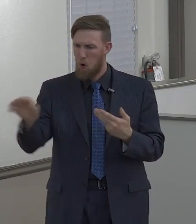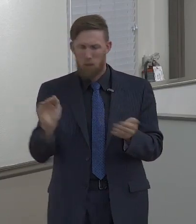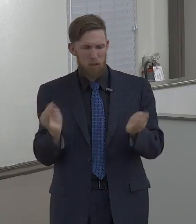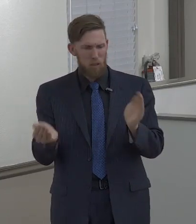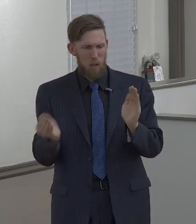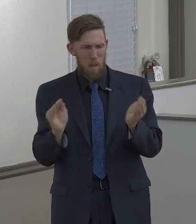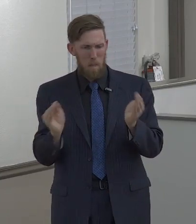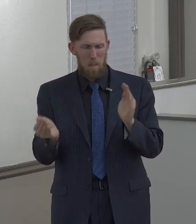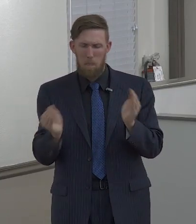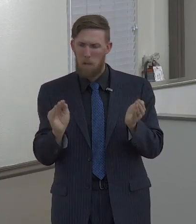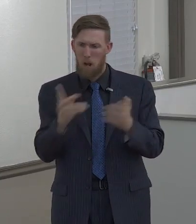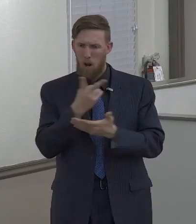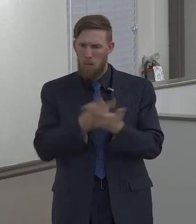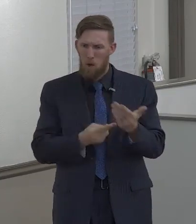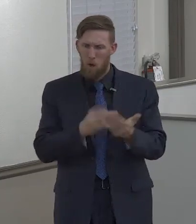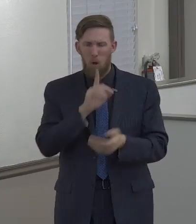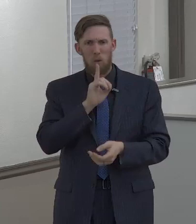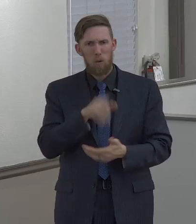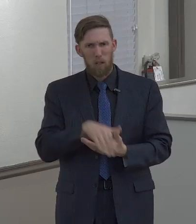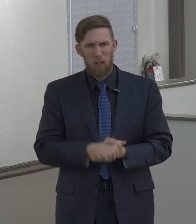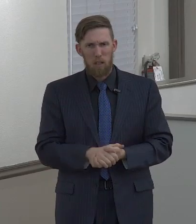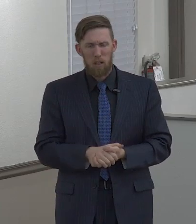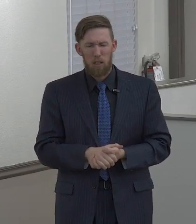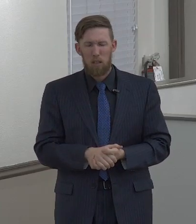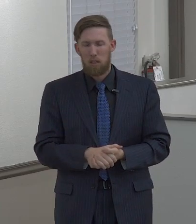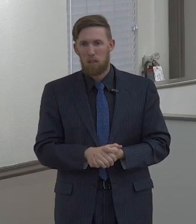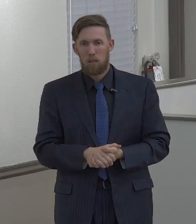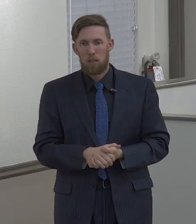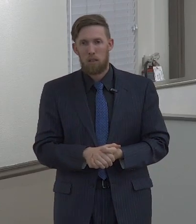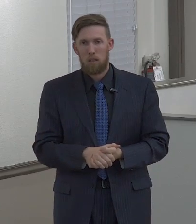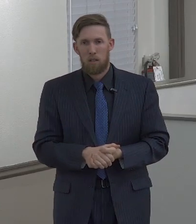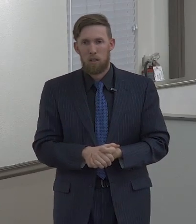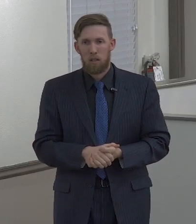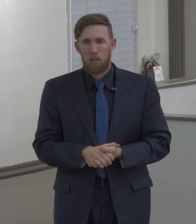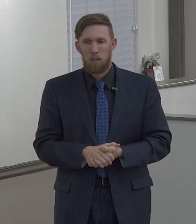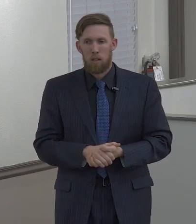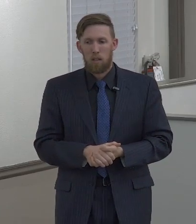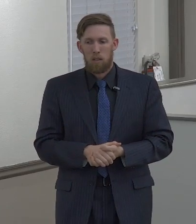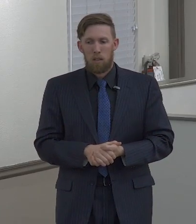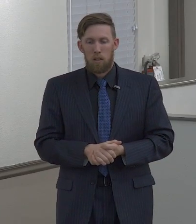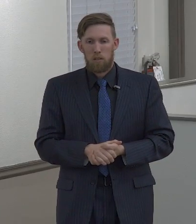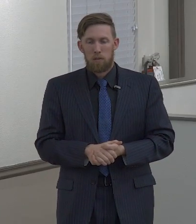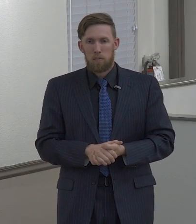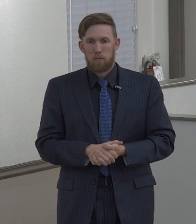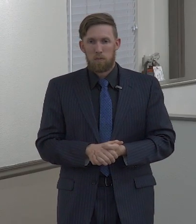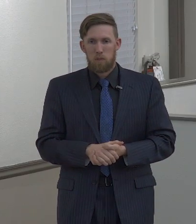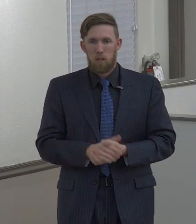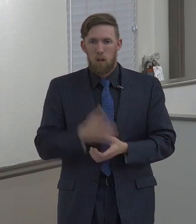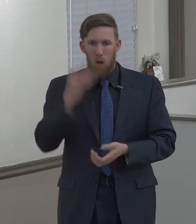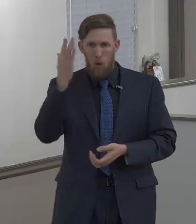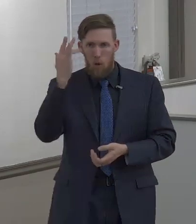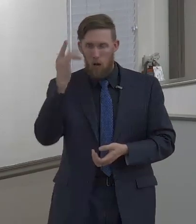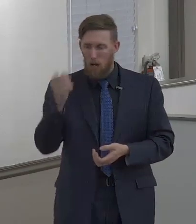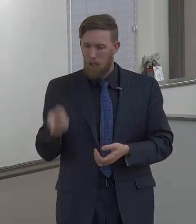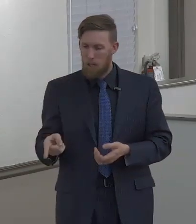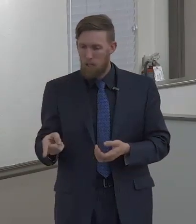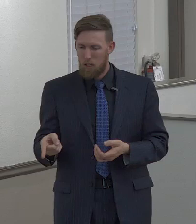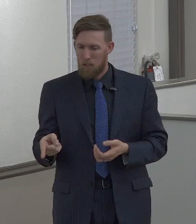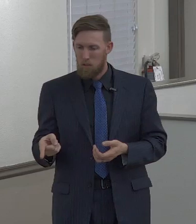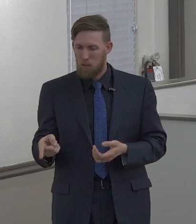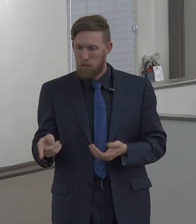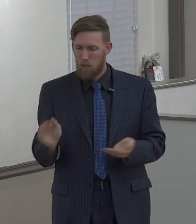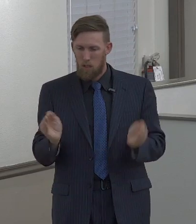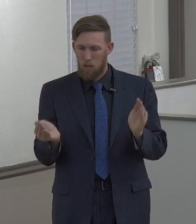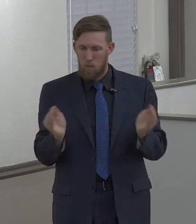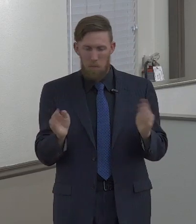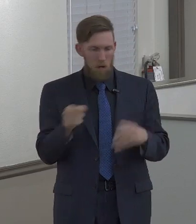So how is it that the Apostle Paul puts these in the same chapter and wants us to deal with them in the same way? Why is it that